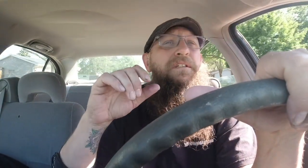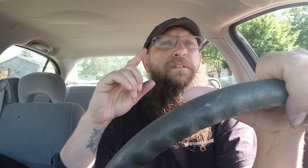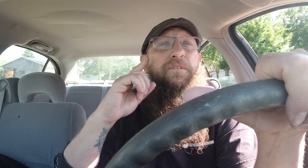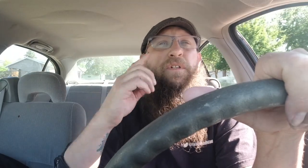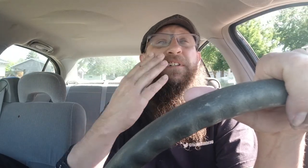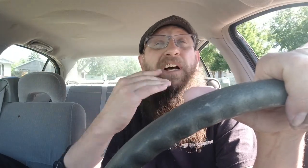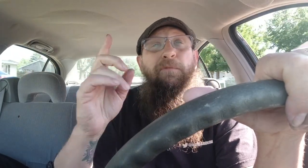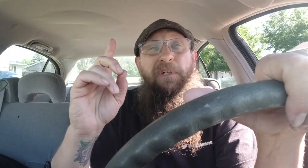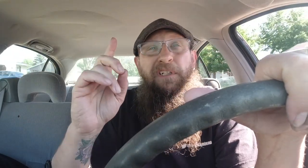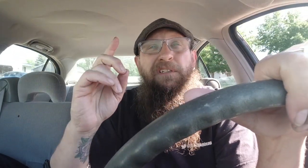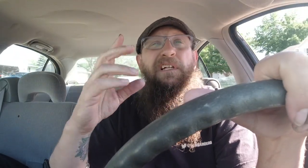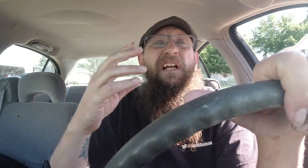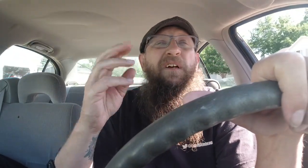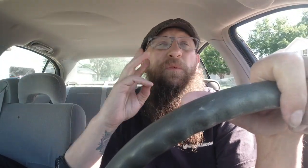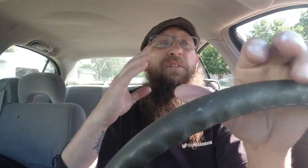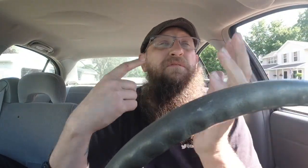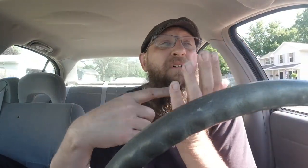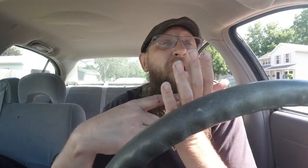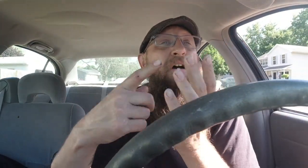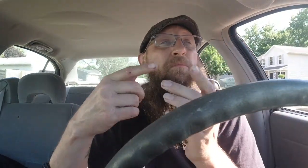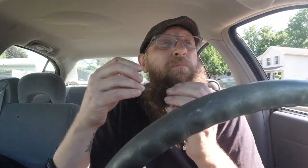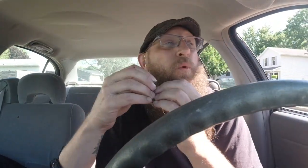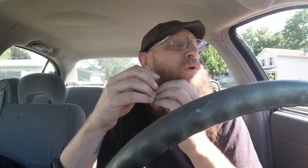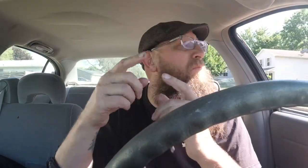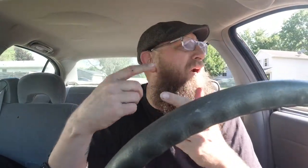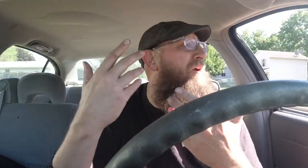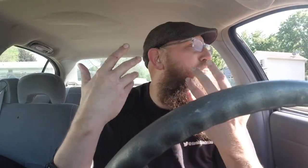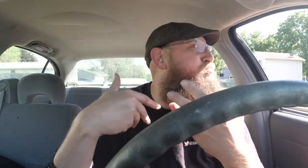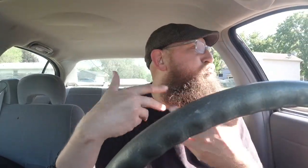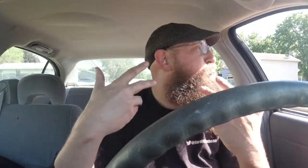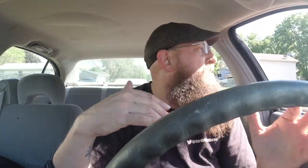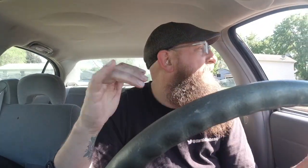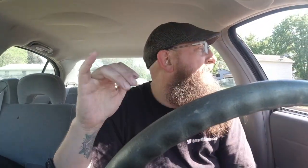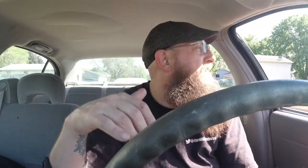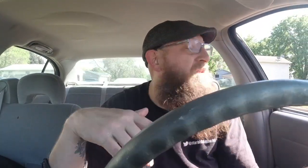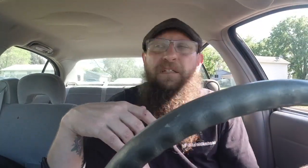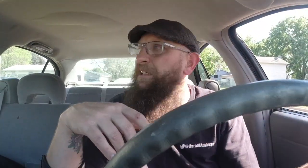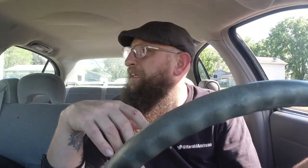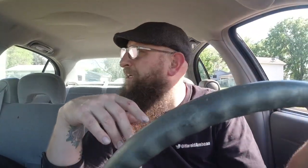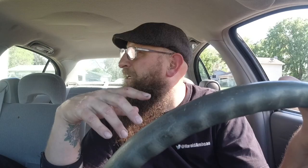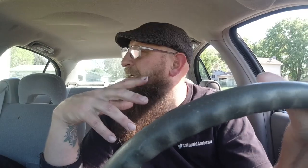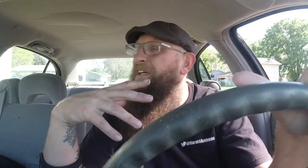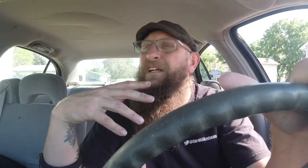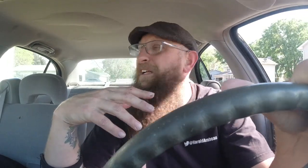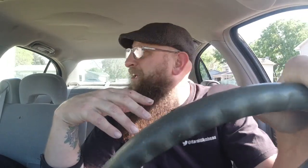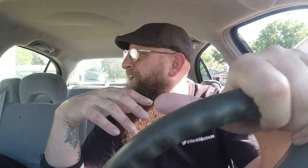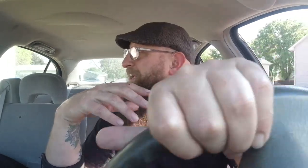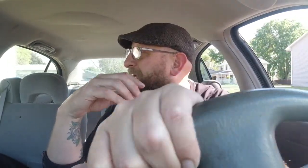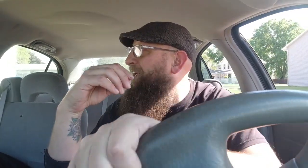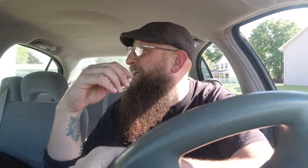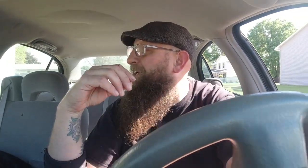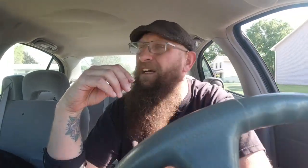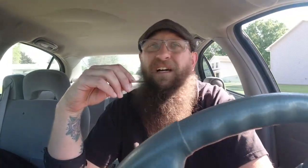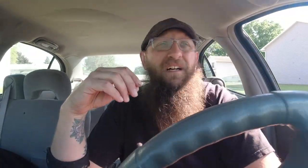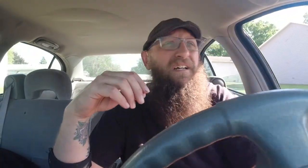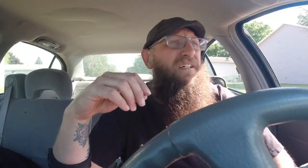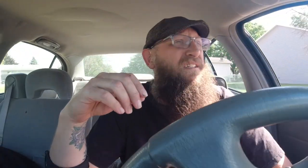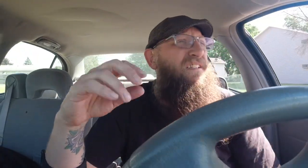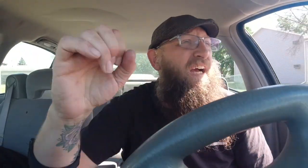for a day and we'll talk more about this and uh yeah